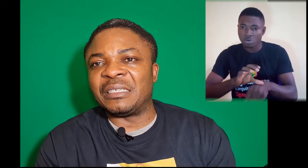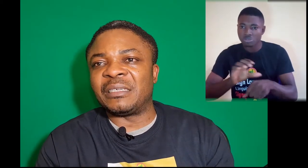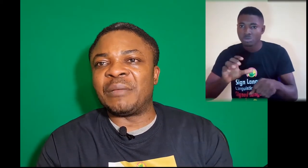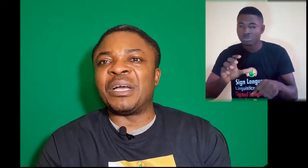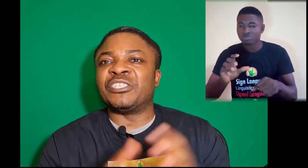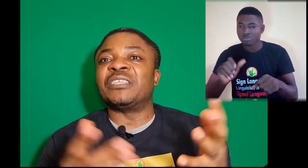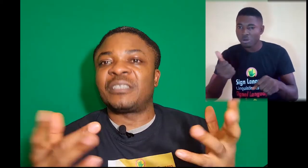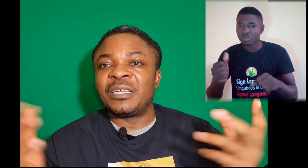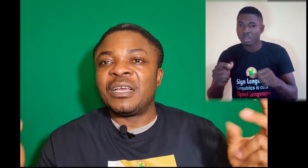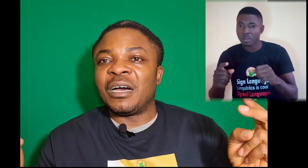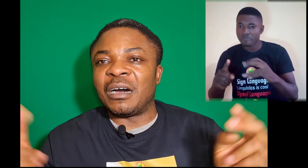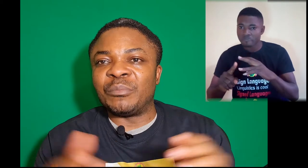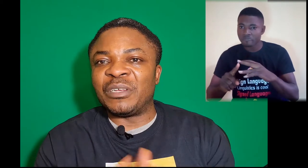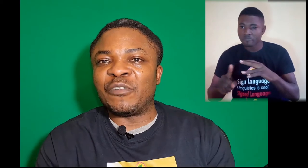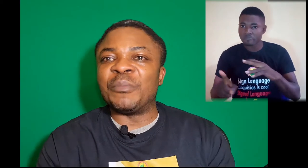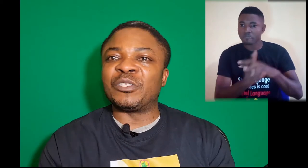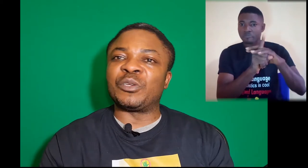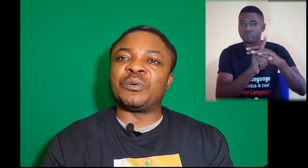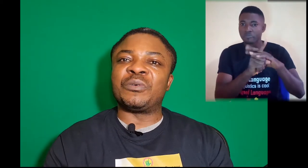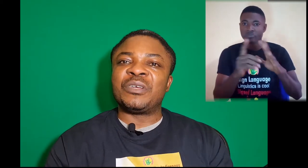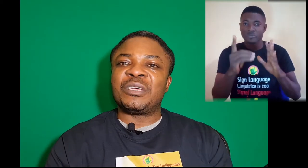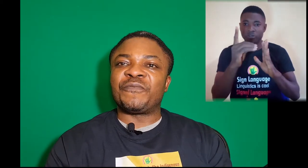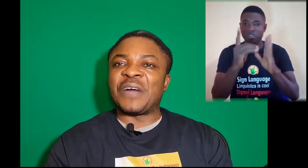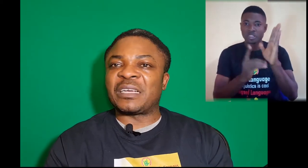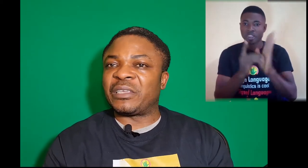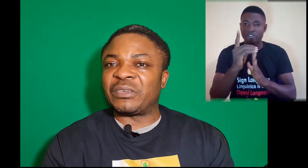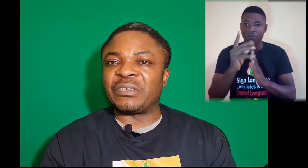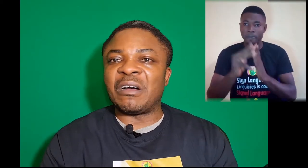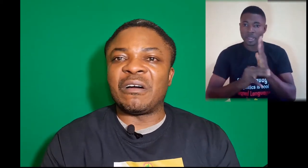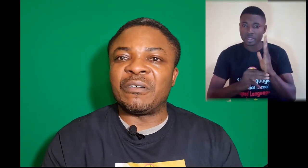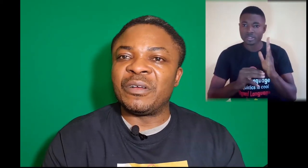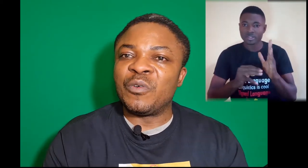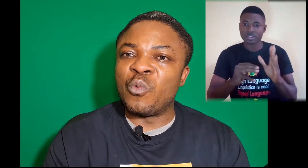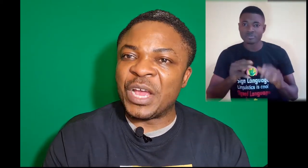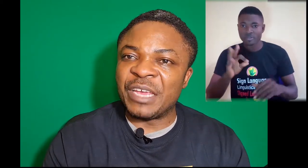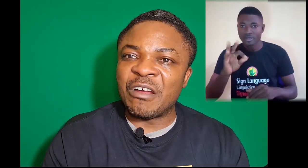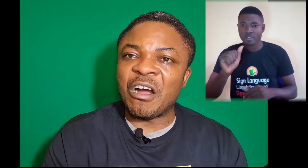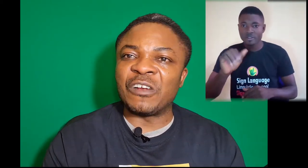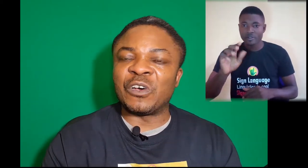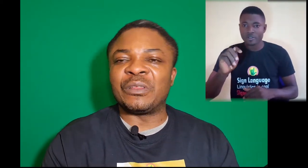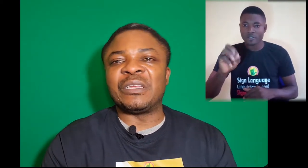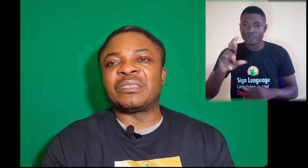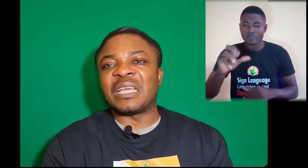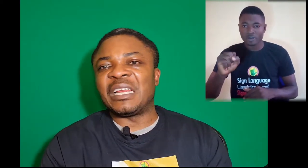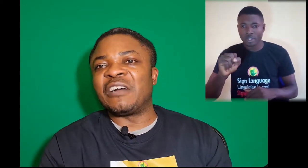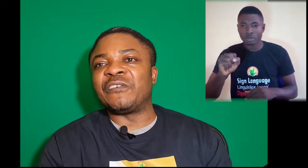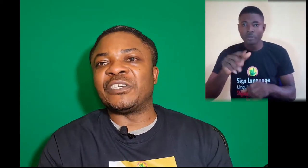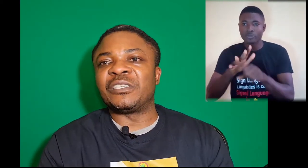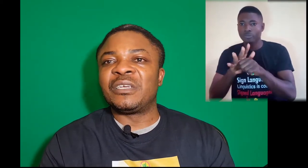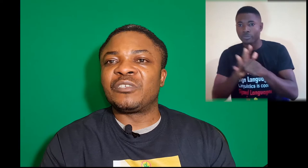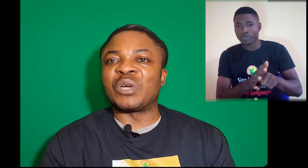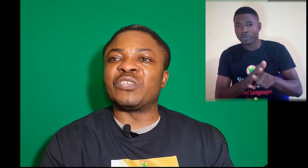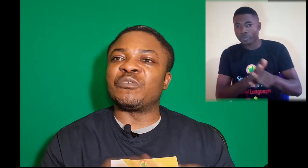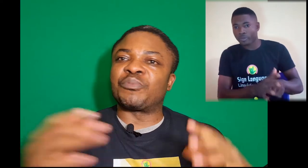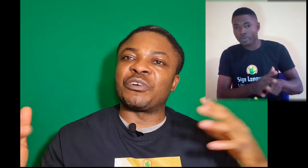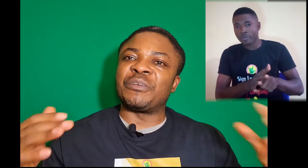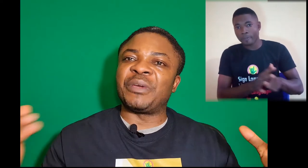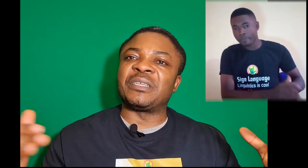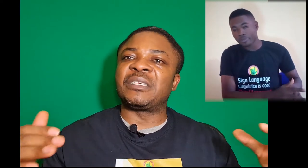emergent, um, developmental factors are weighing hard on the sign language, trying to prohibit